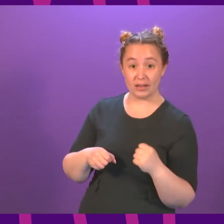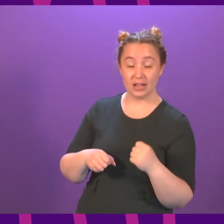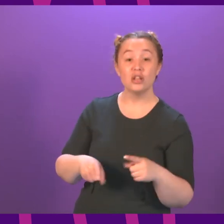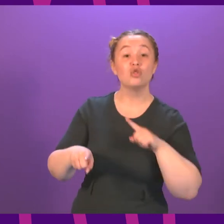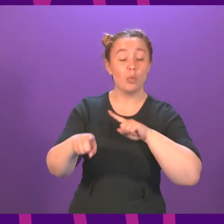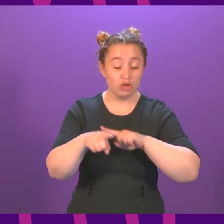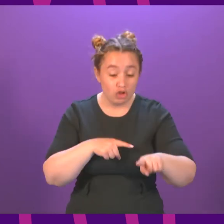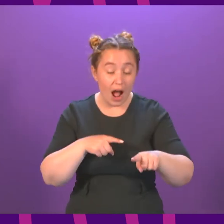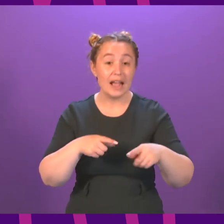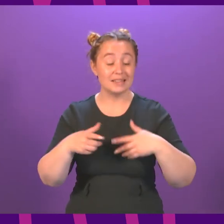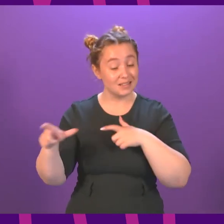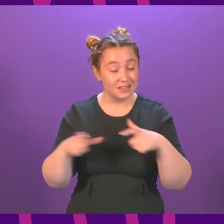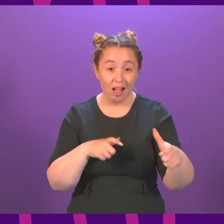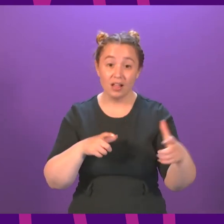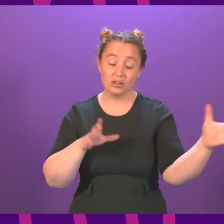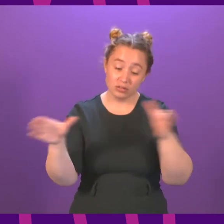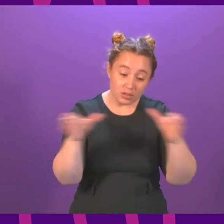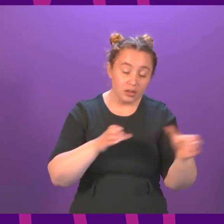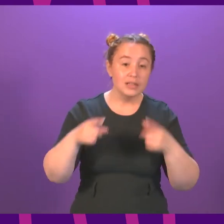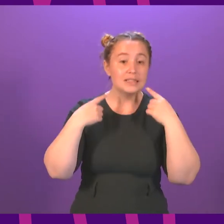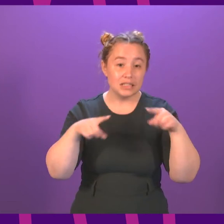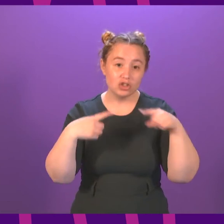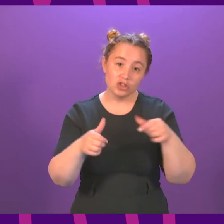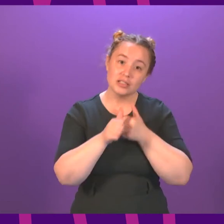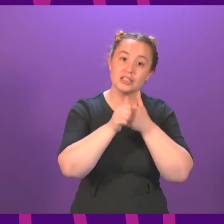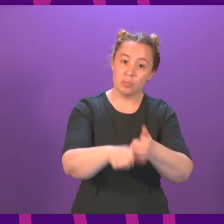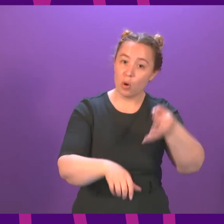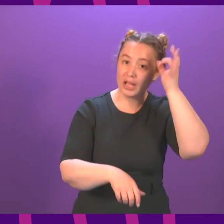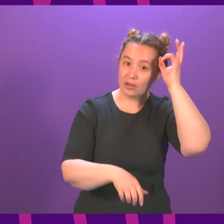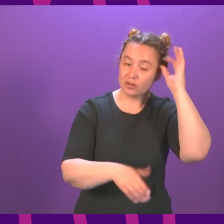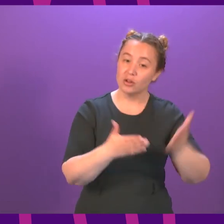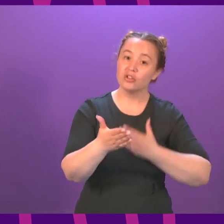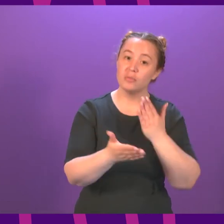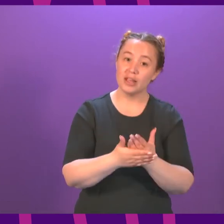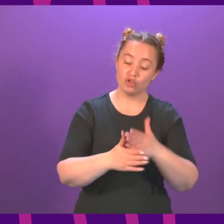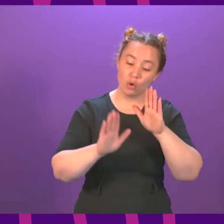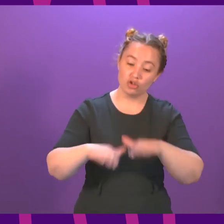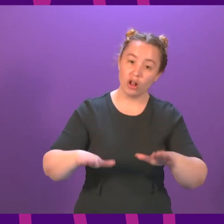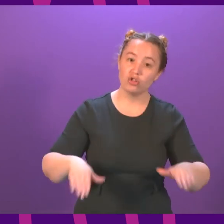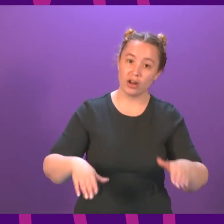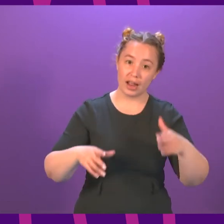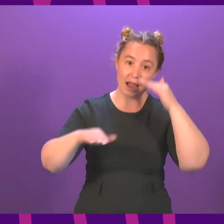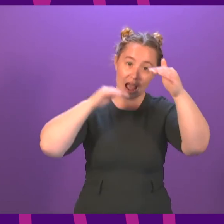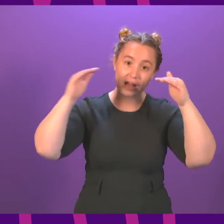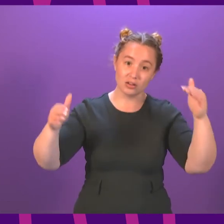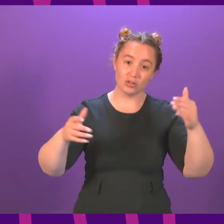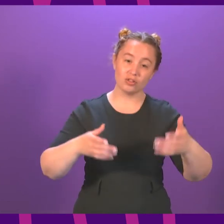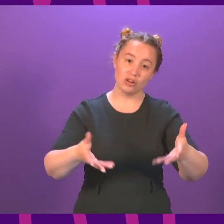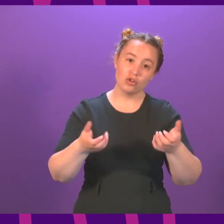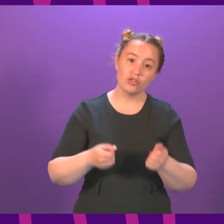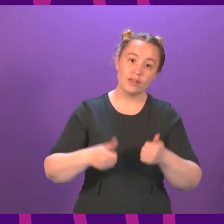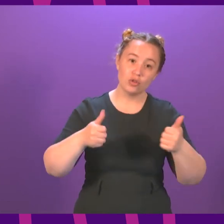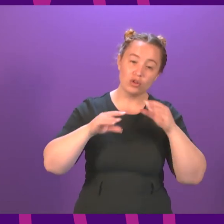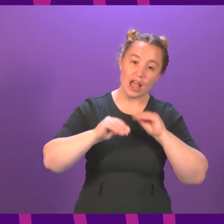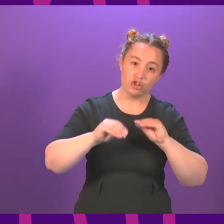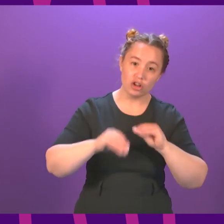there are more teachers in our schools and that we support councils to deliver the education that children and their parents want and deserve. Question